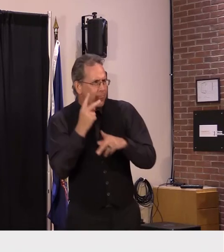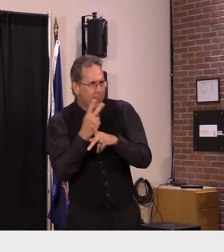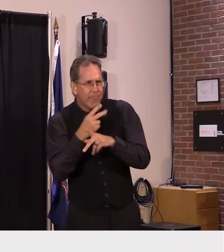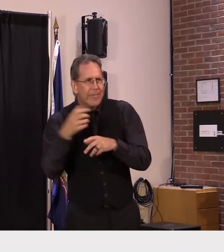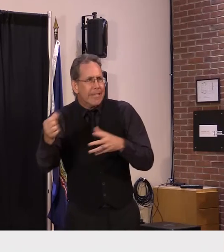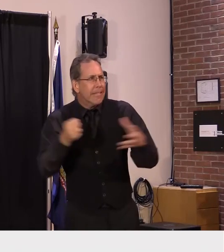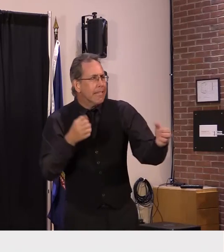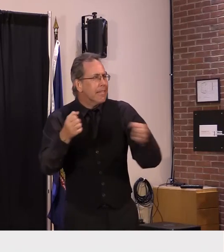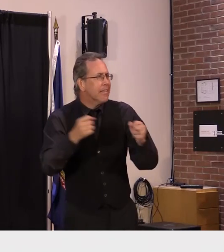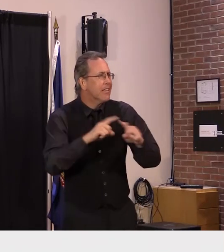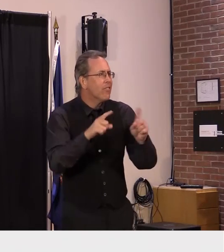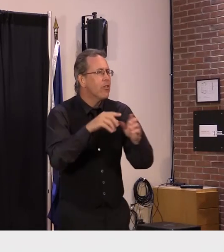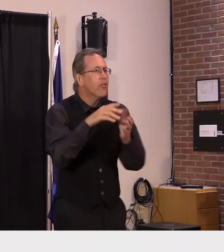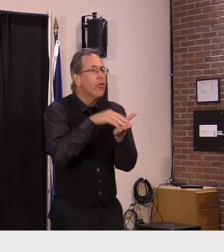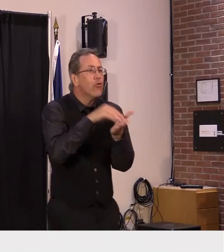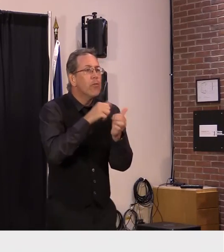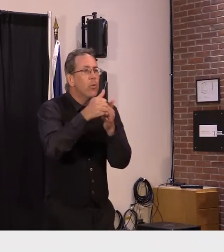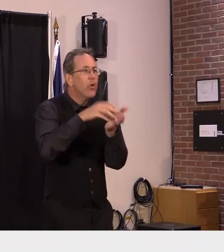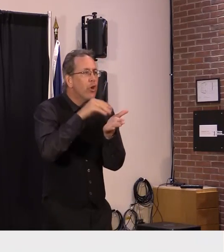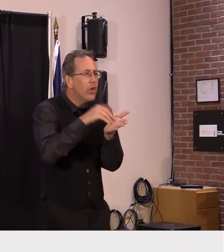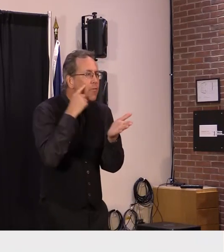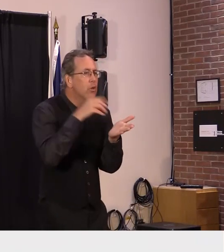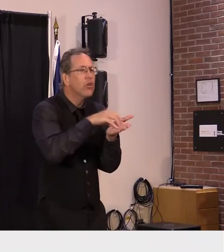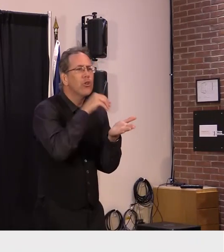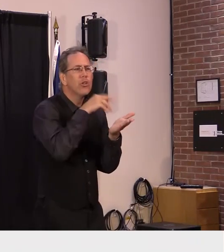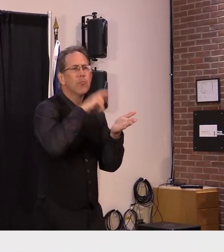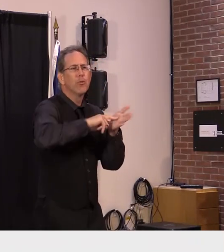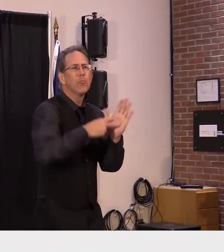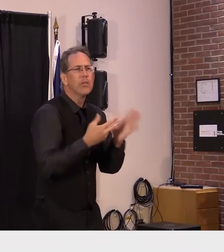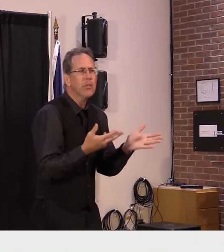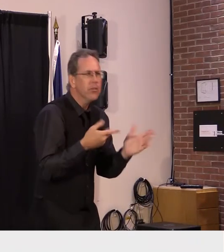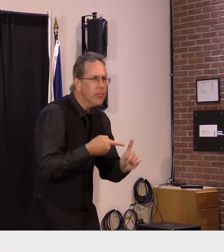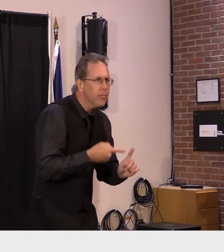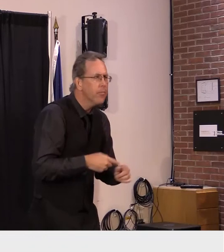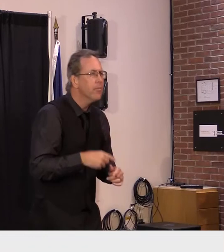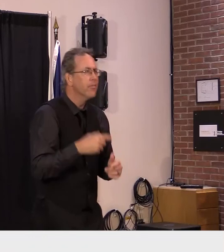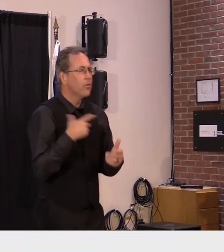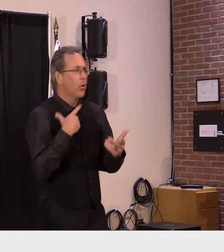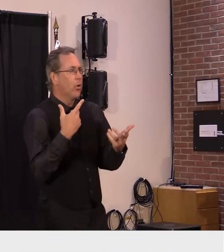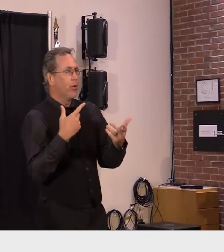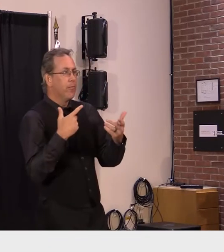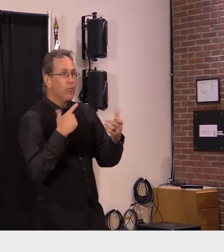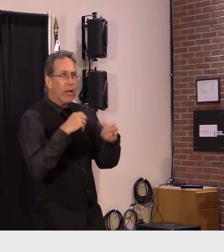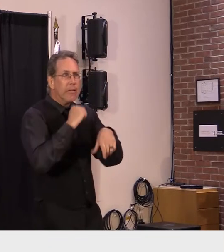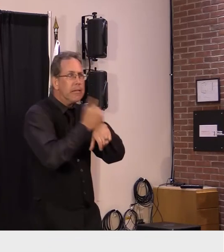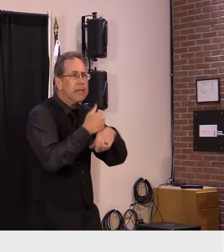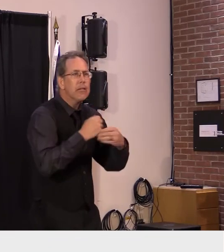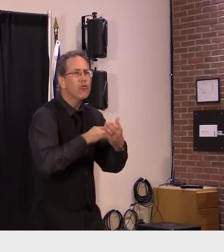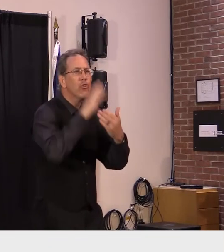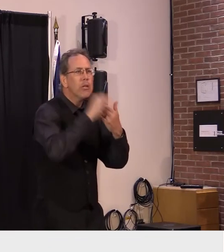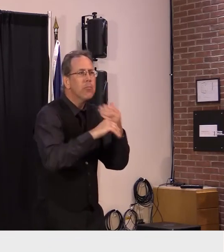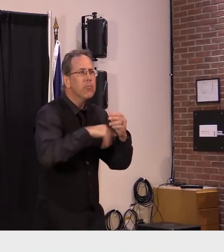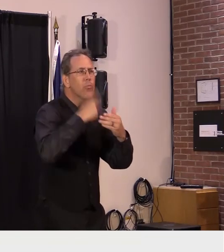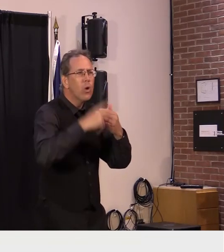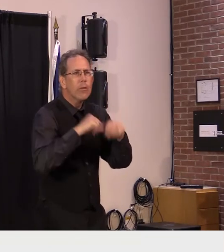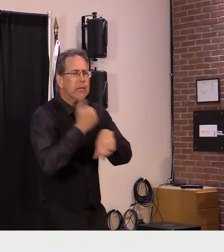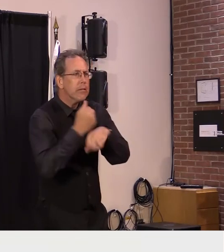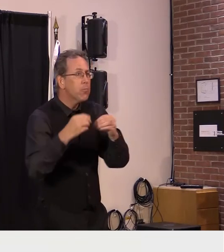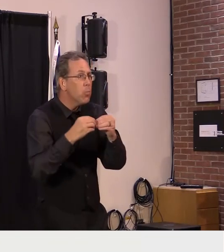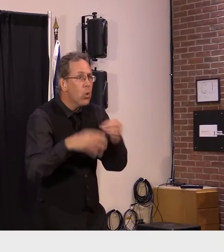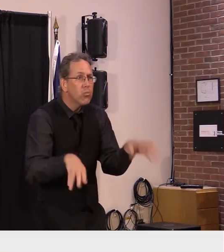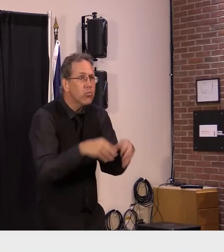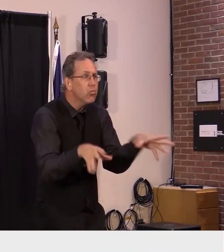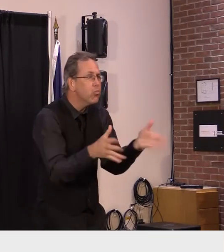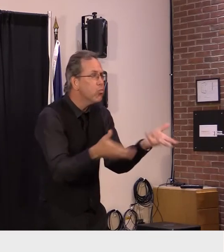learning not only for workforce issues but just to expand uh curriculum offerings and making instruction more responsive to the individual needs of students